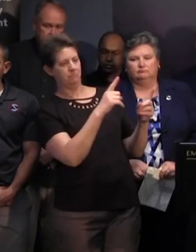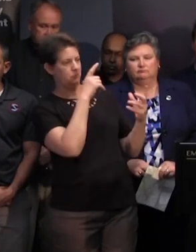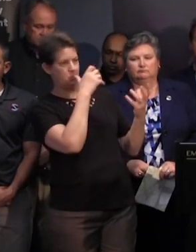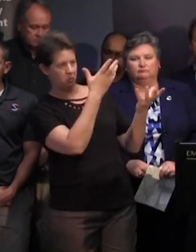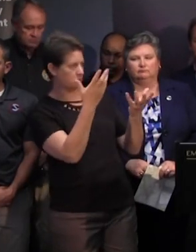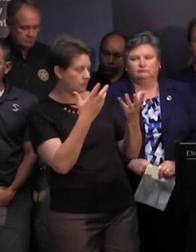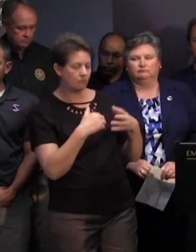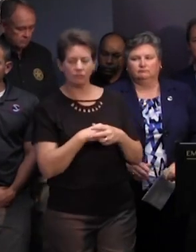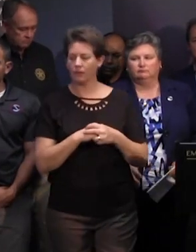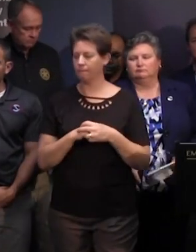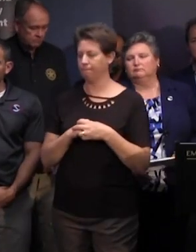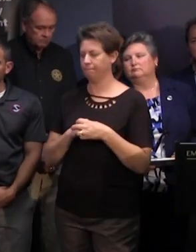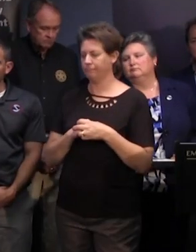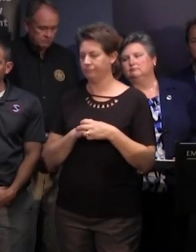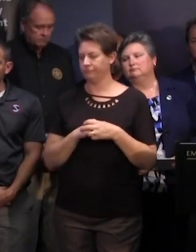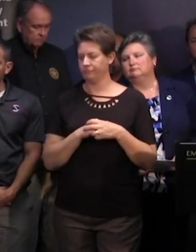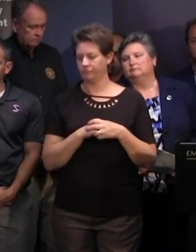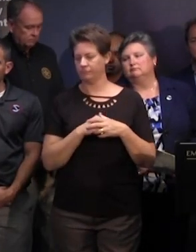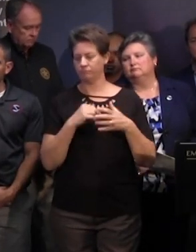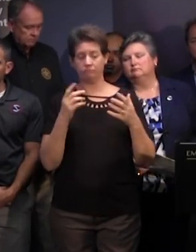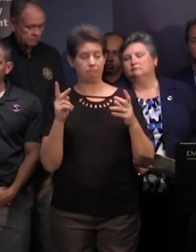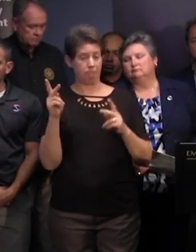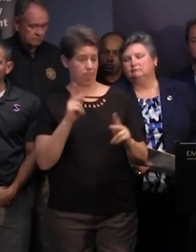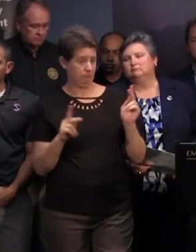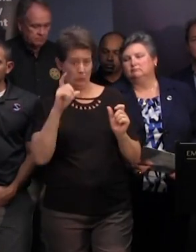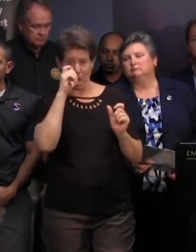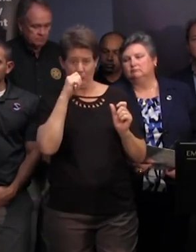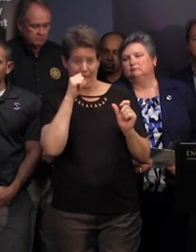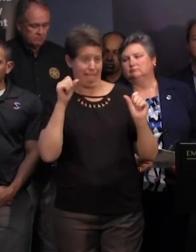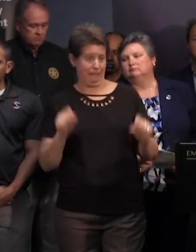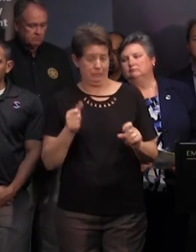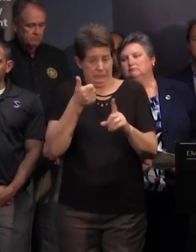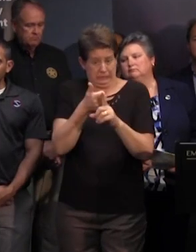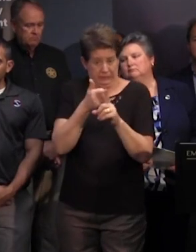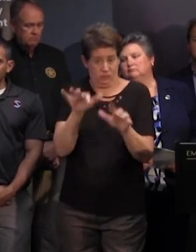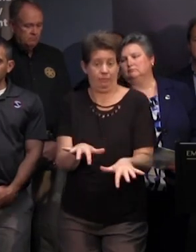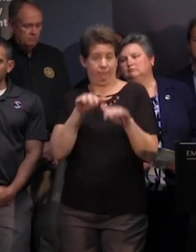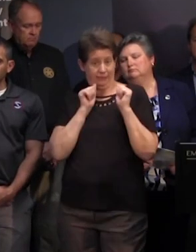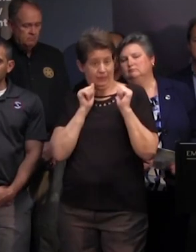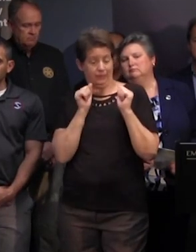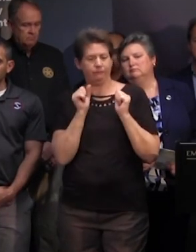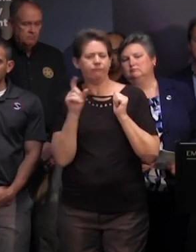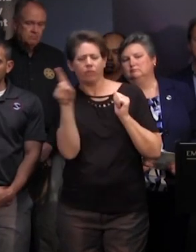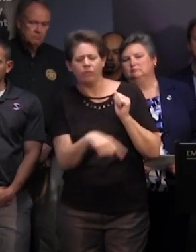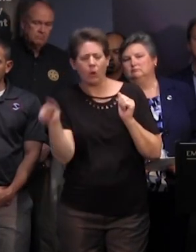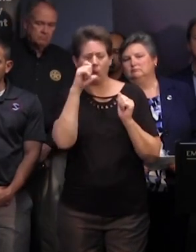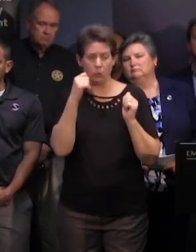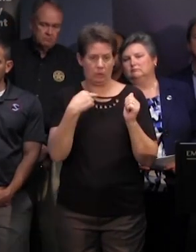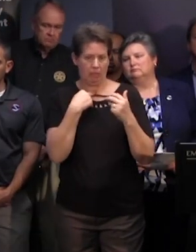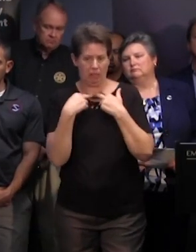can but there's people that can't necessarily leave on their own they don't have those means um again what do they need to know